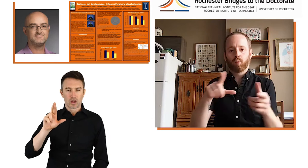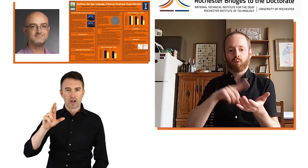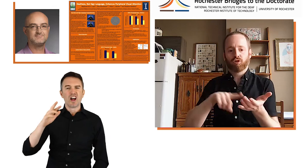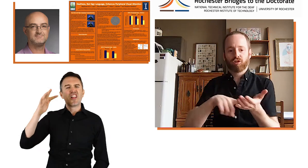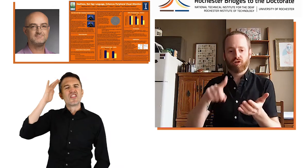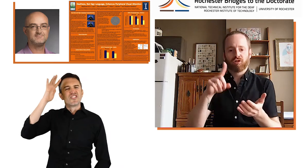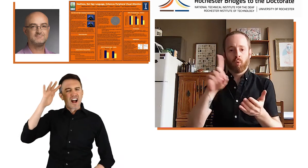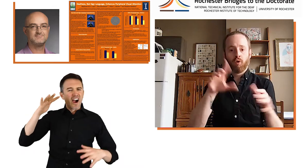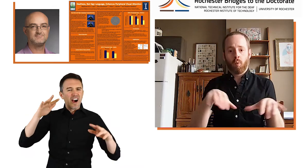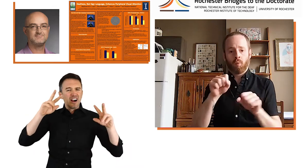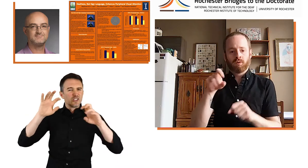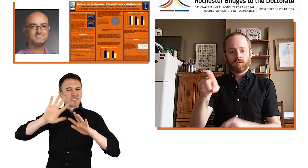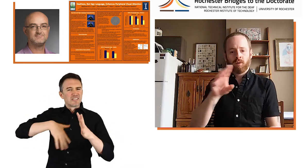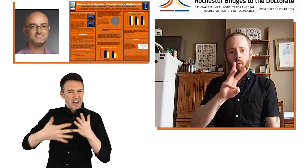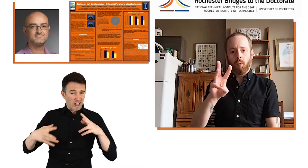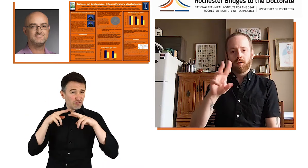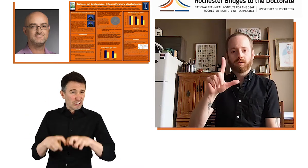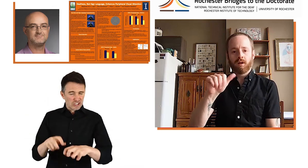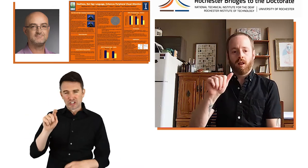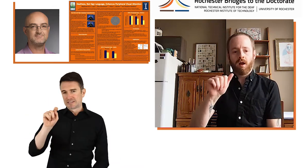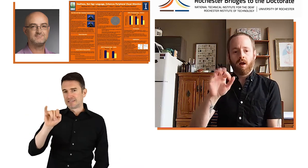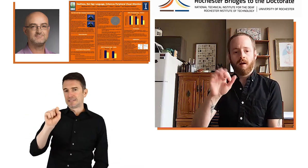Issues and Sign Language Research Conference.